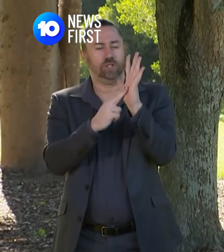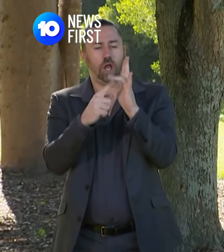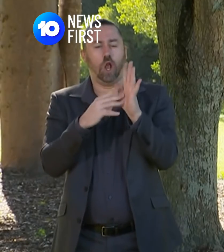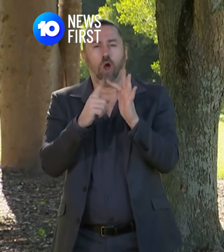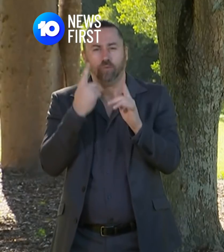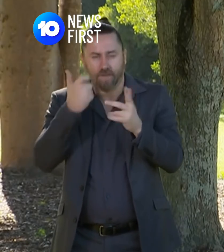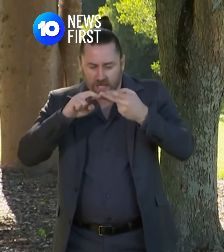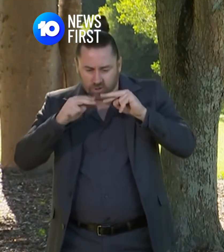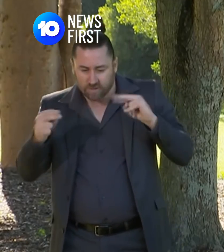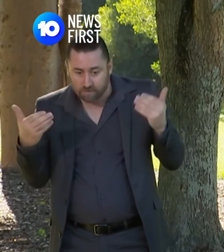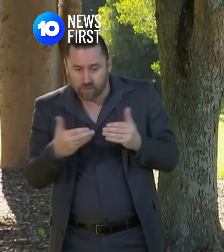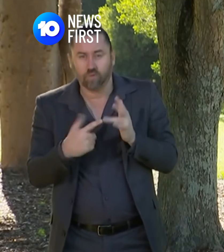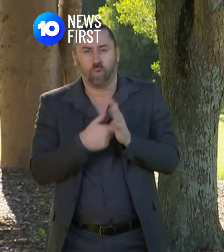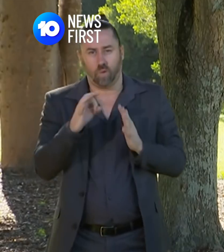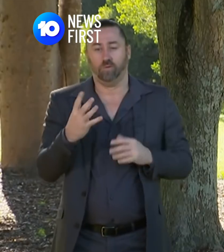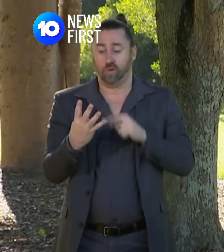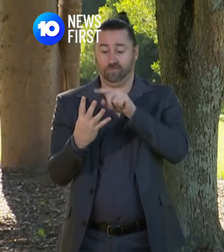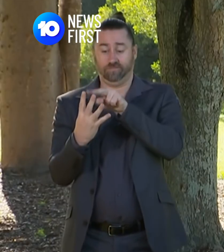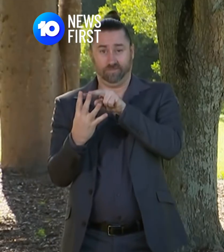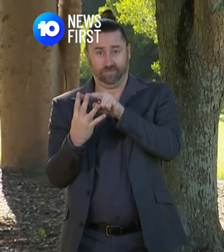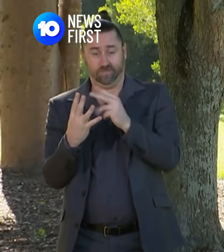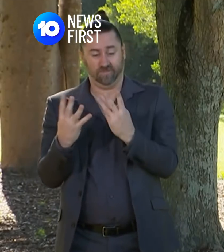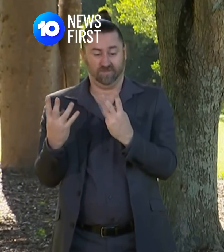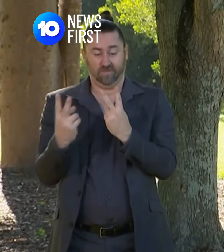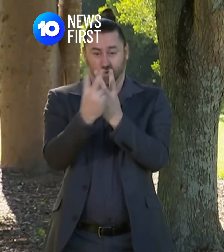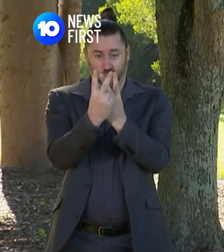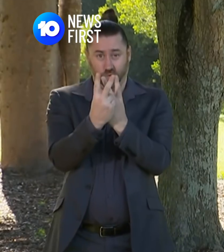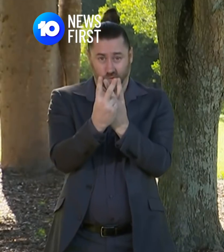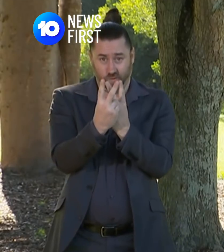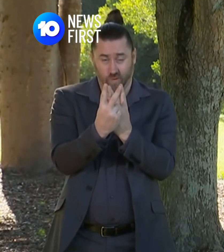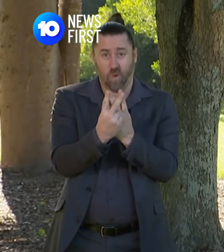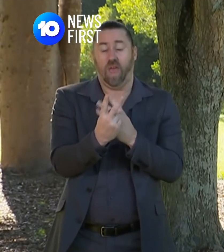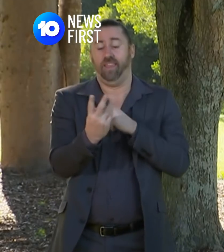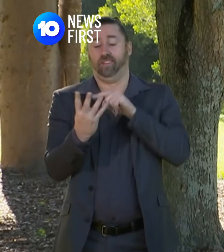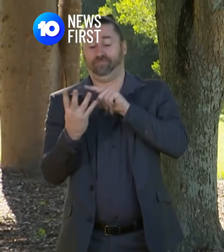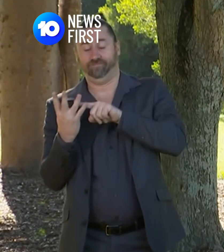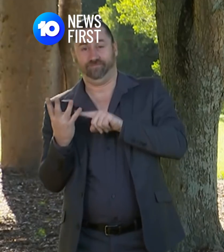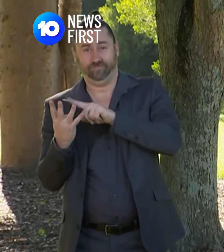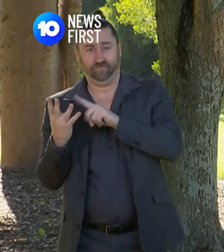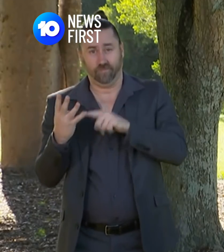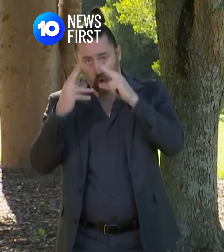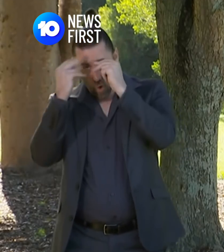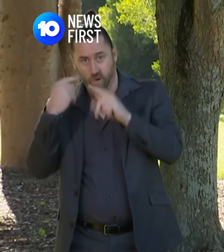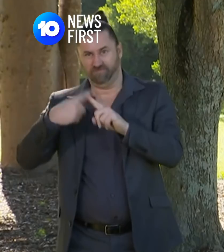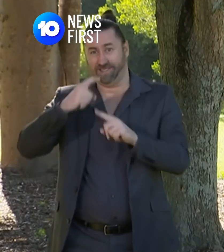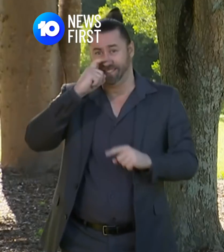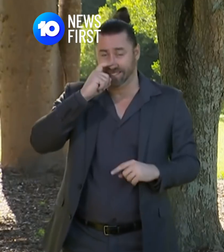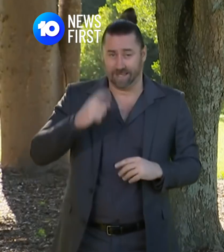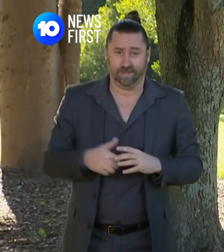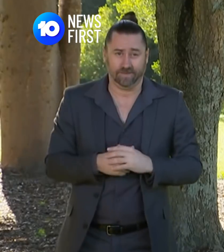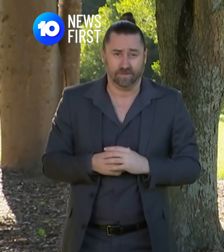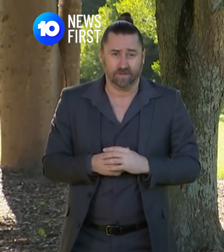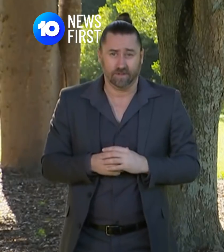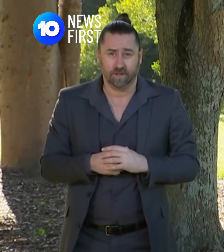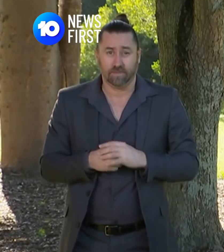two cases there that we're investigating as to how they acquired the infection. They have recently